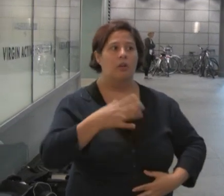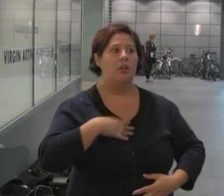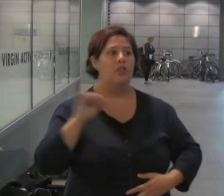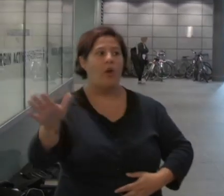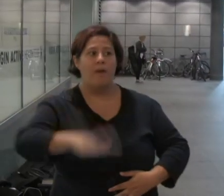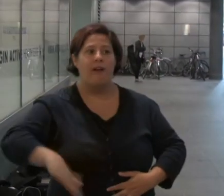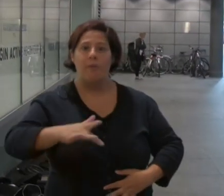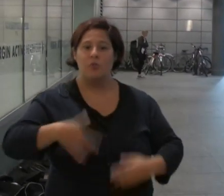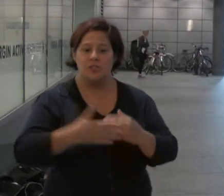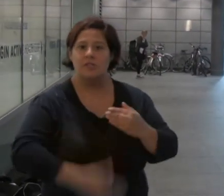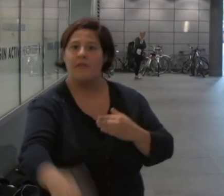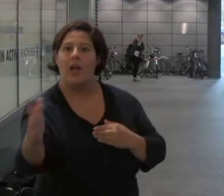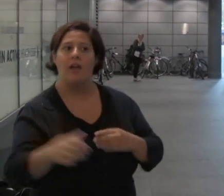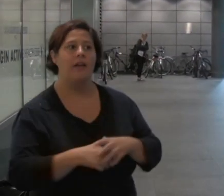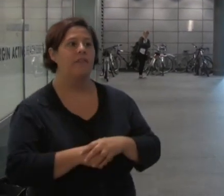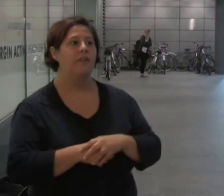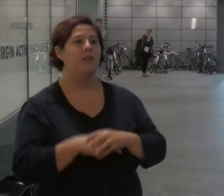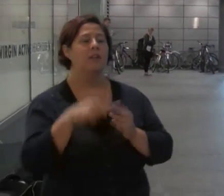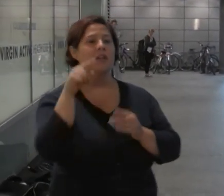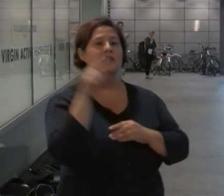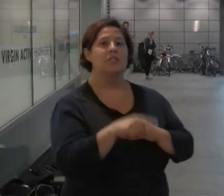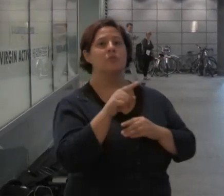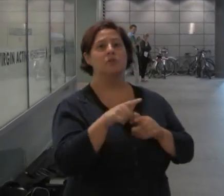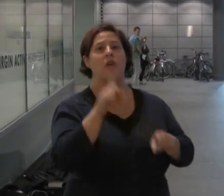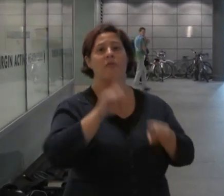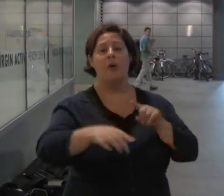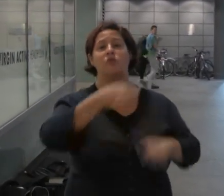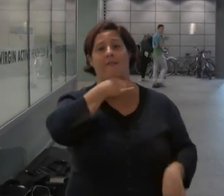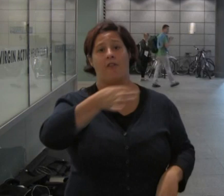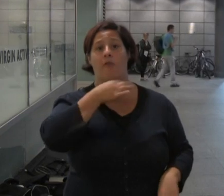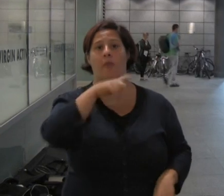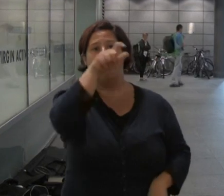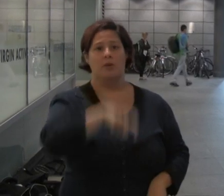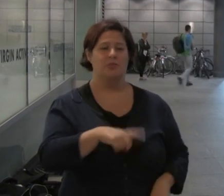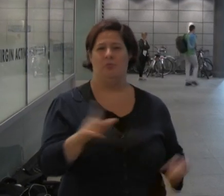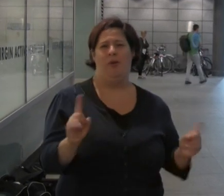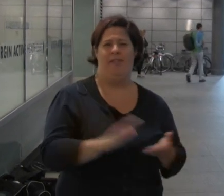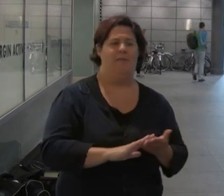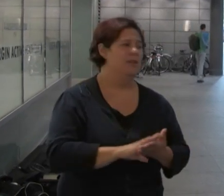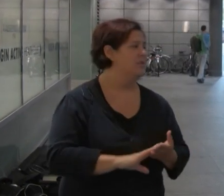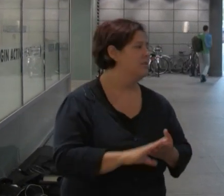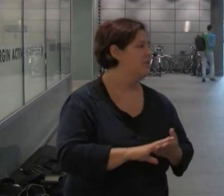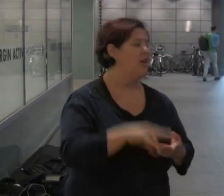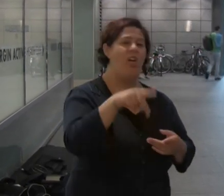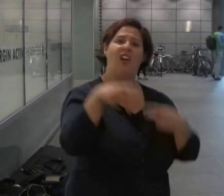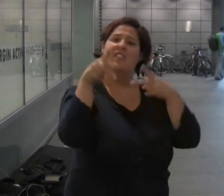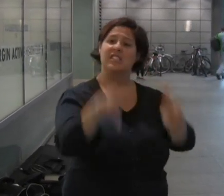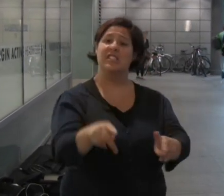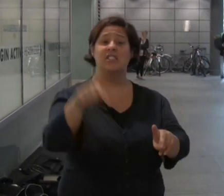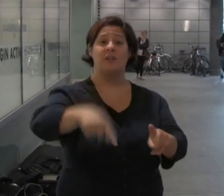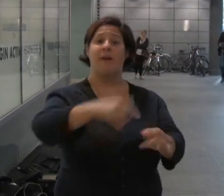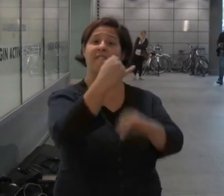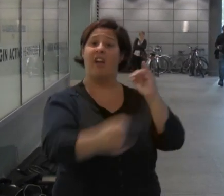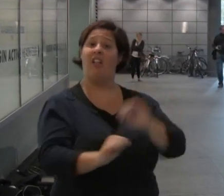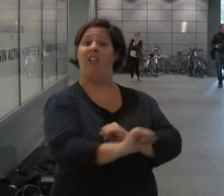would not survive the onslaught it faced. She was the most vulnerable, whatever that is. The system failed her, and